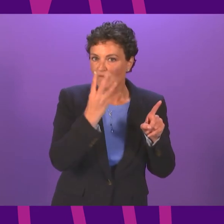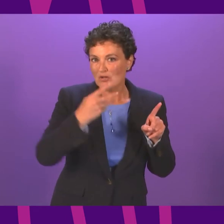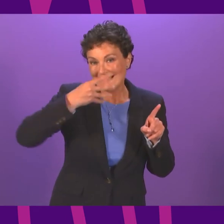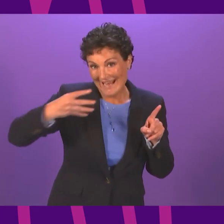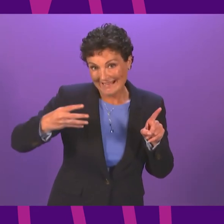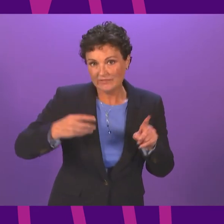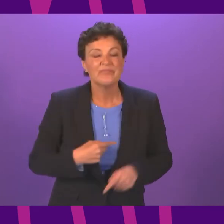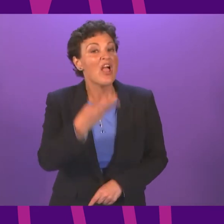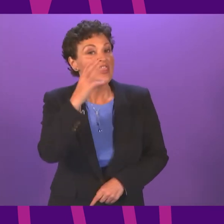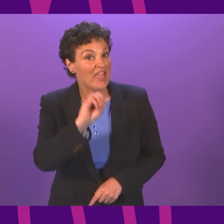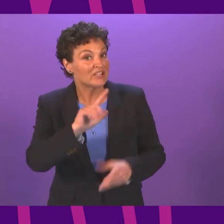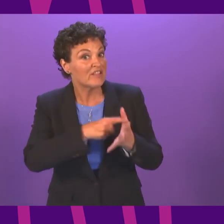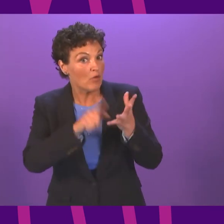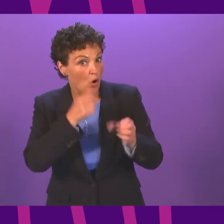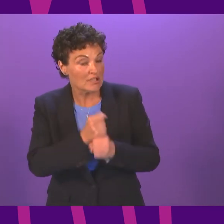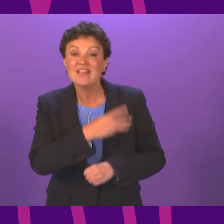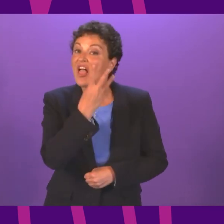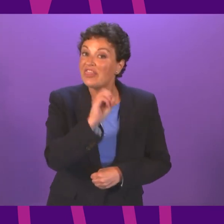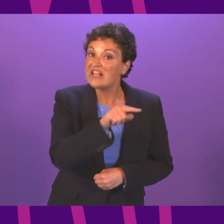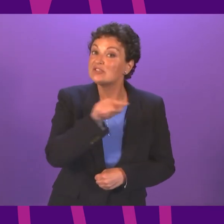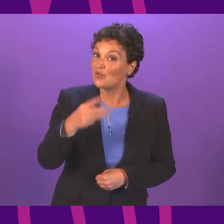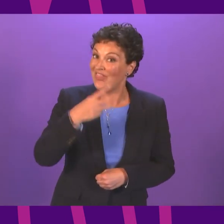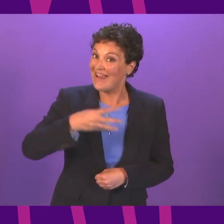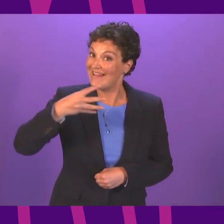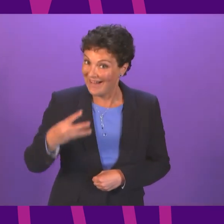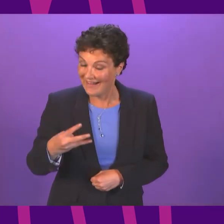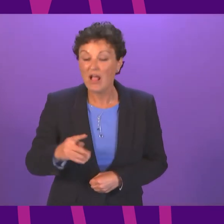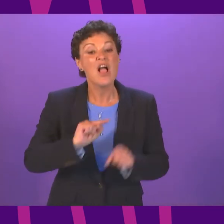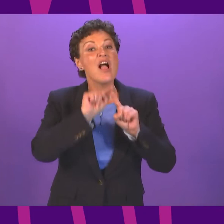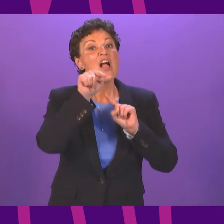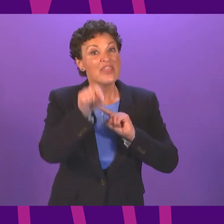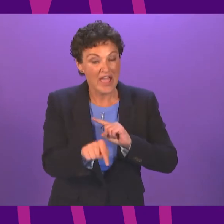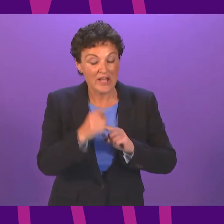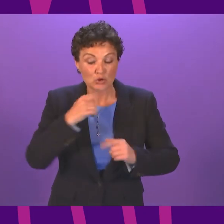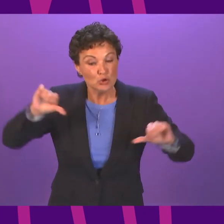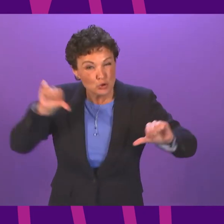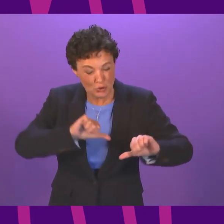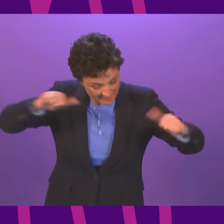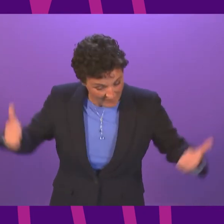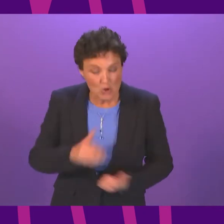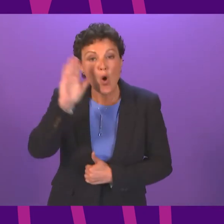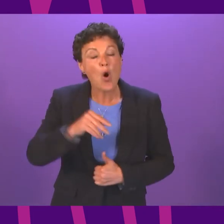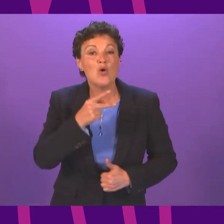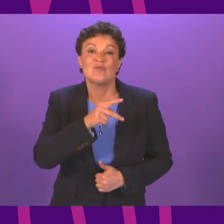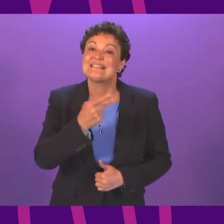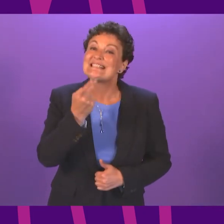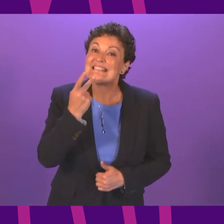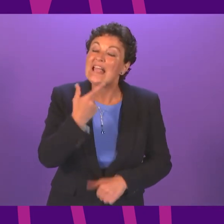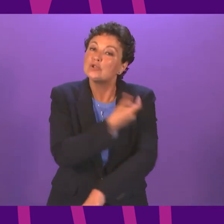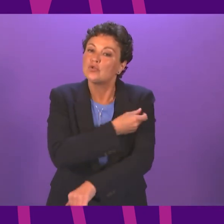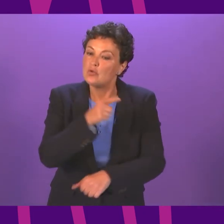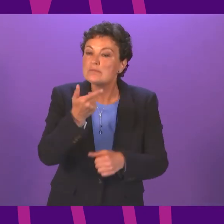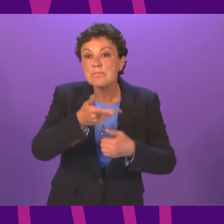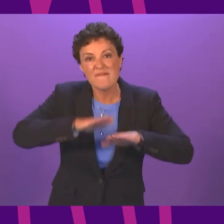all 30 to 39-year-olds will have had a second dose. And finally, we expect to have completed second doses for all adults by the 12th of September.